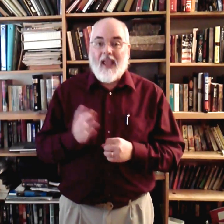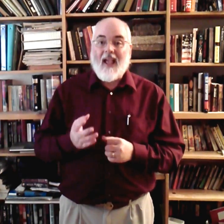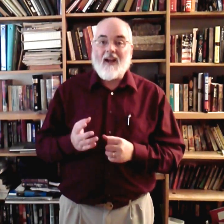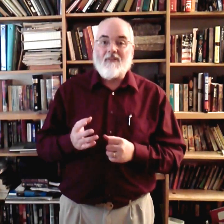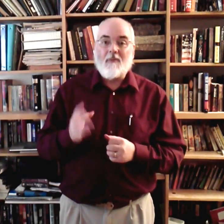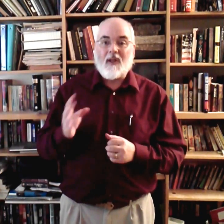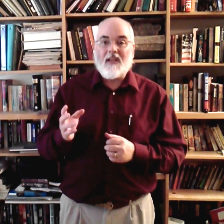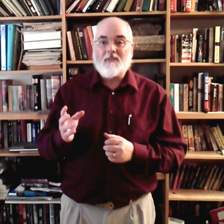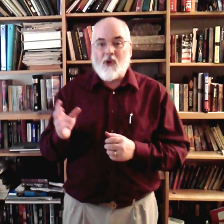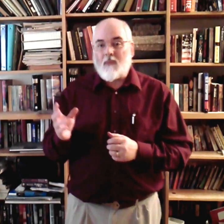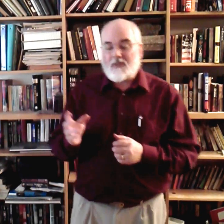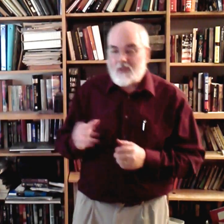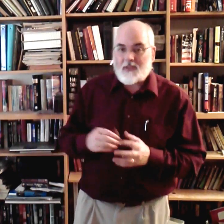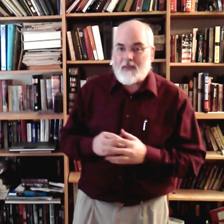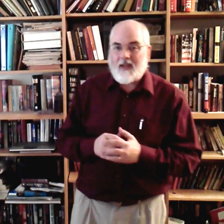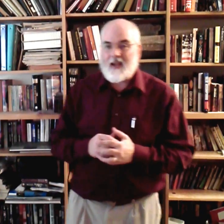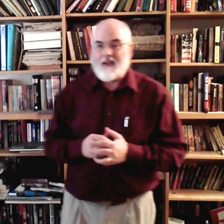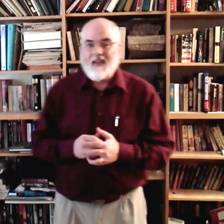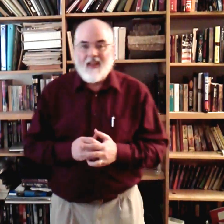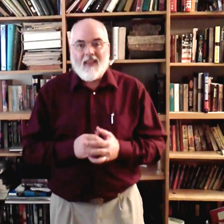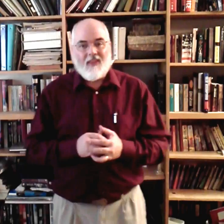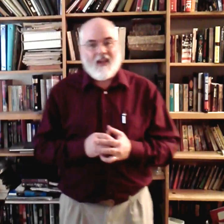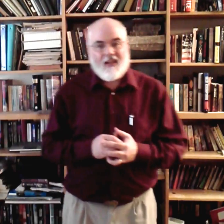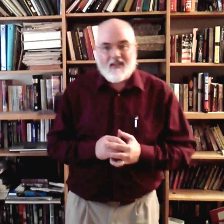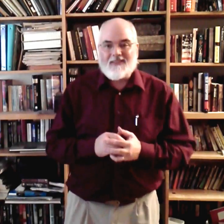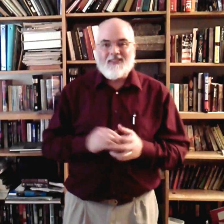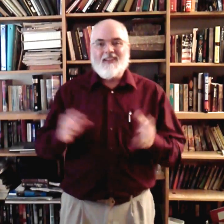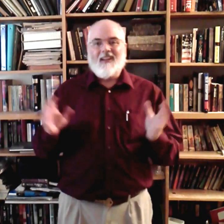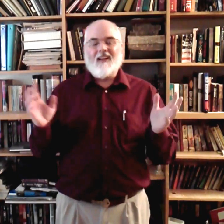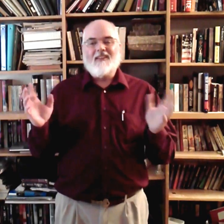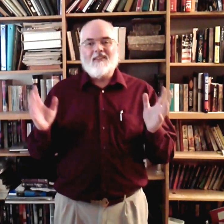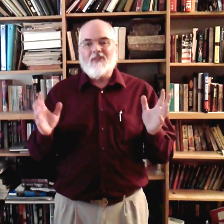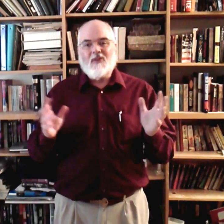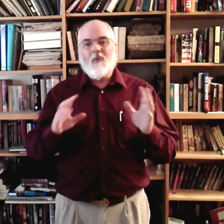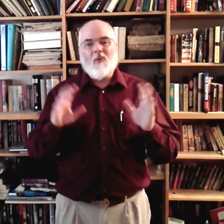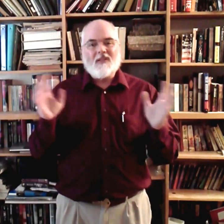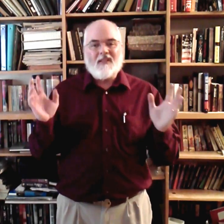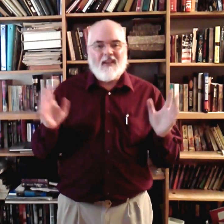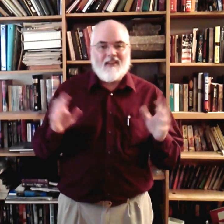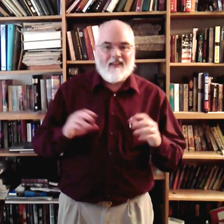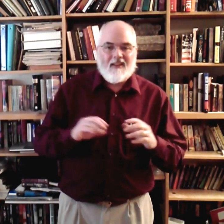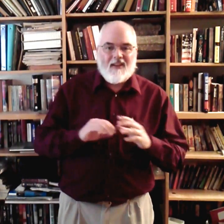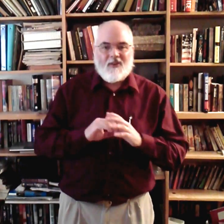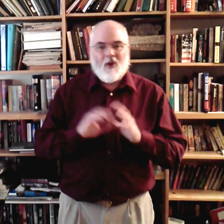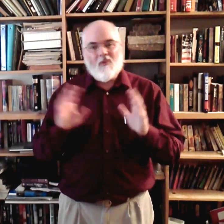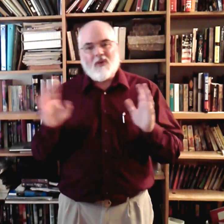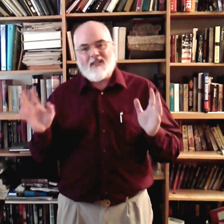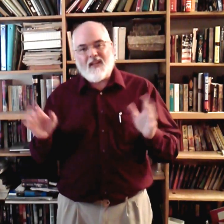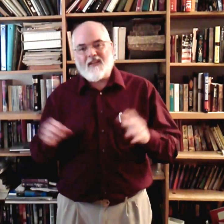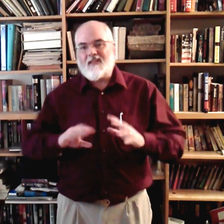have a place promised to us by God, that is no more sin, no more sickness,